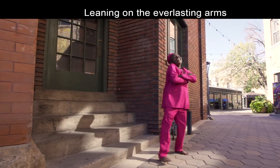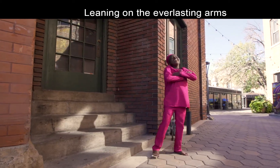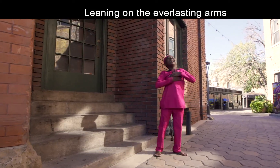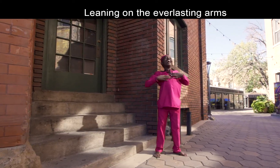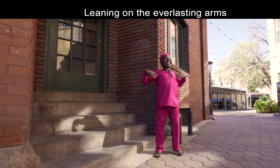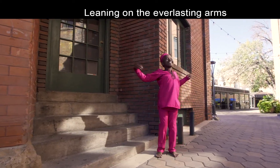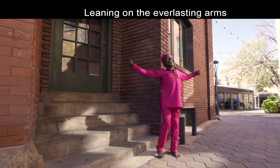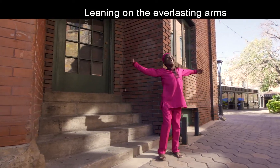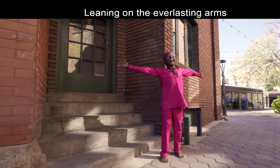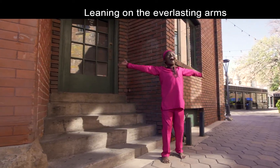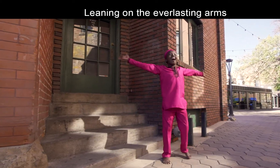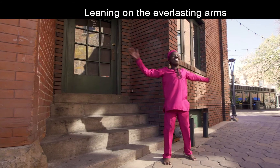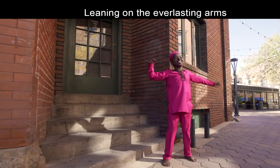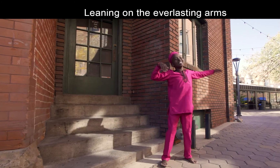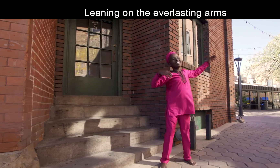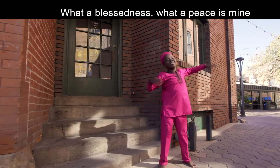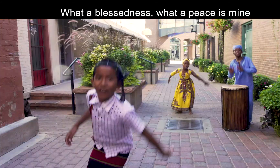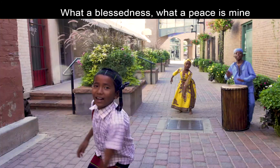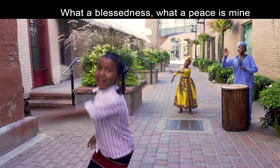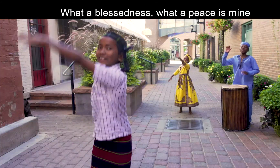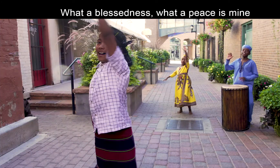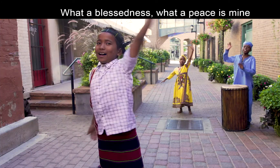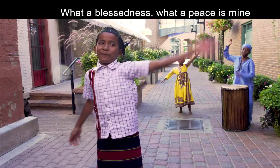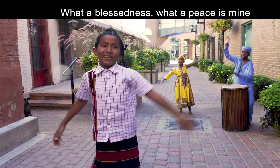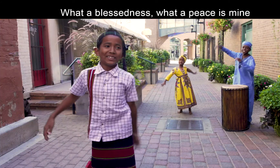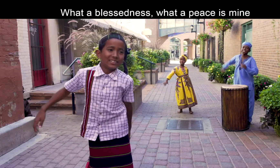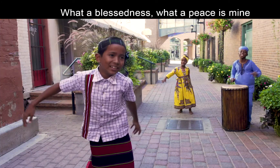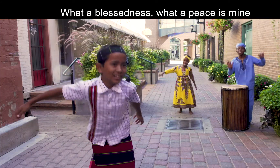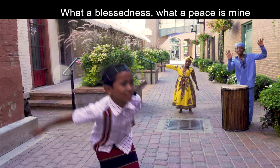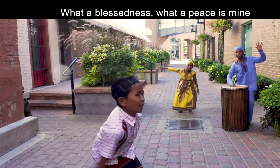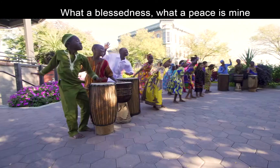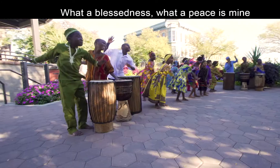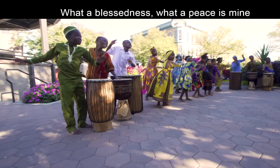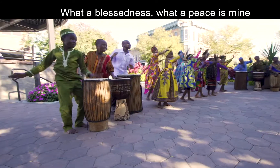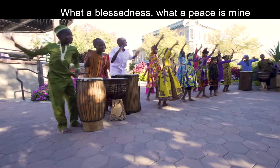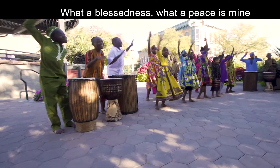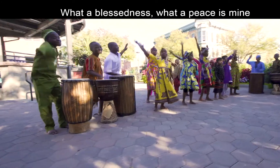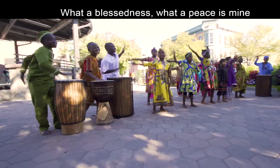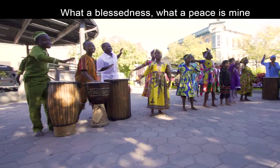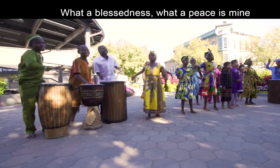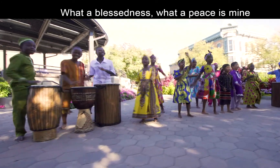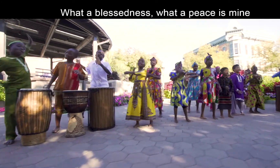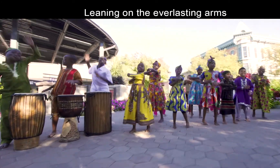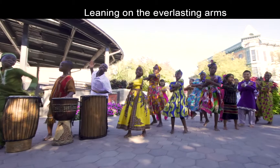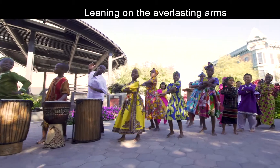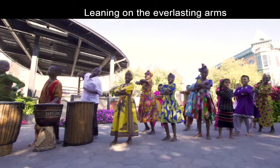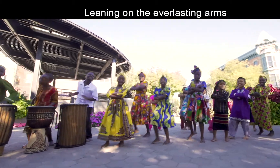everlasting arms. What a blessedness. What a blessedness. peace is mine. Leaning